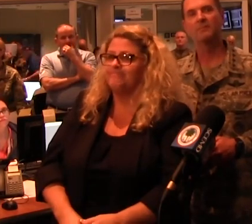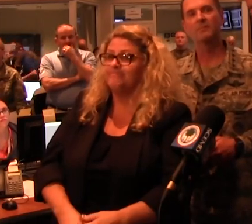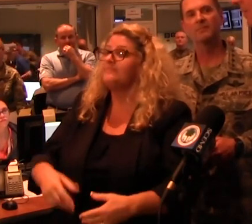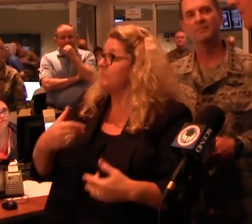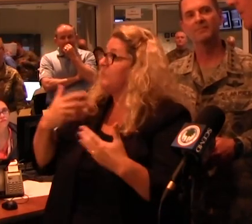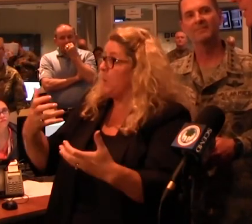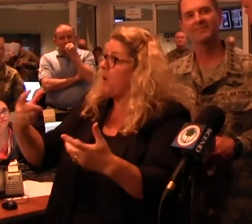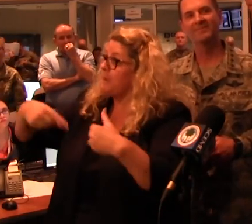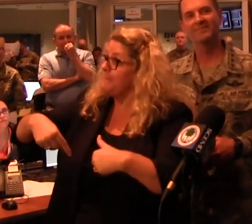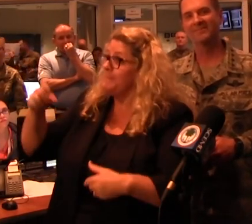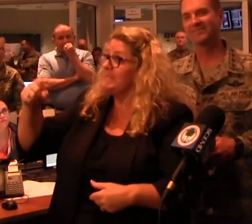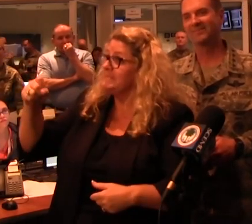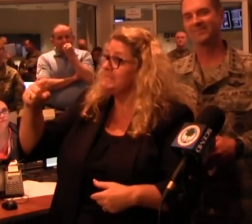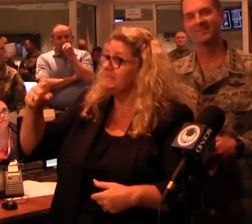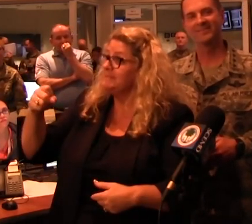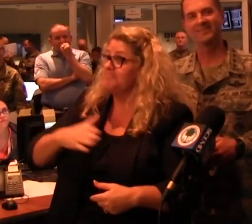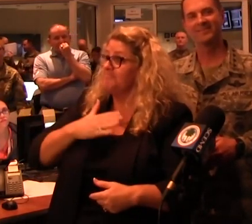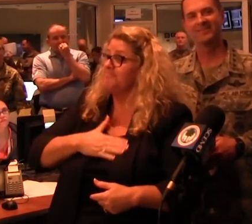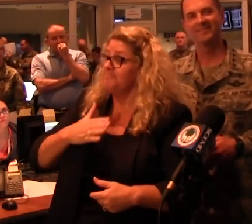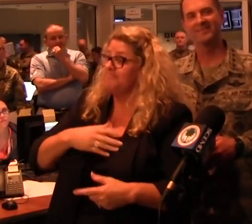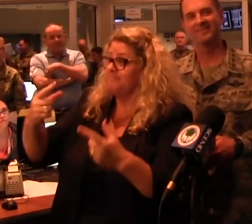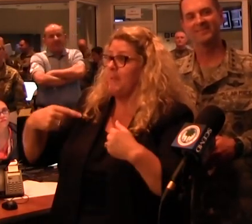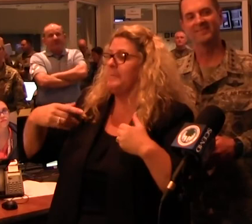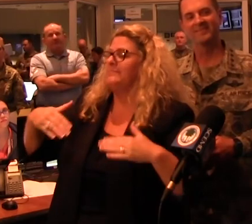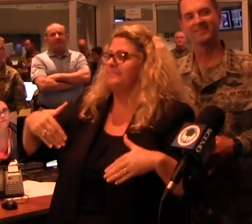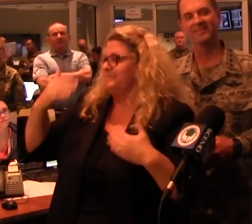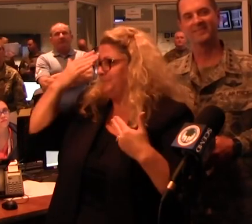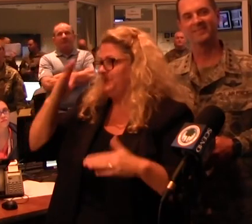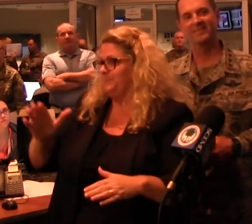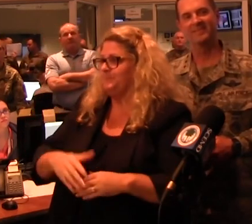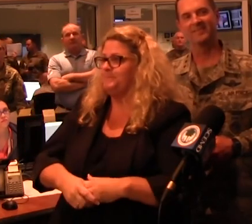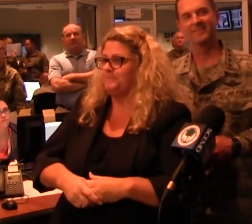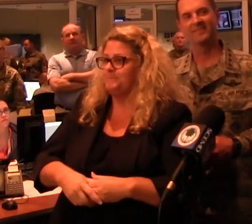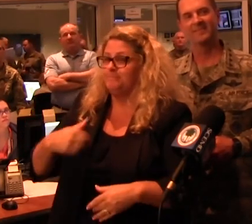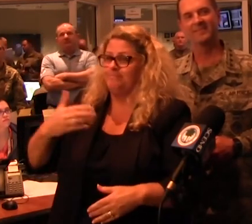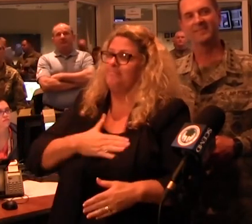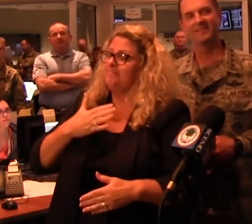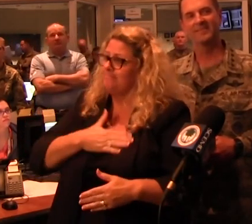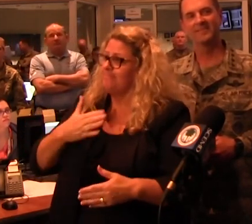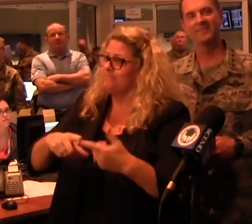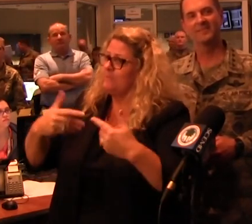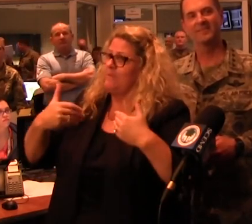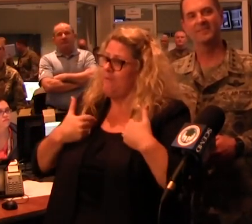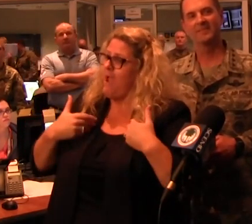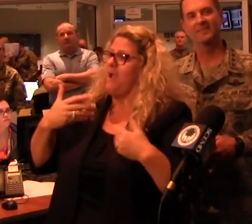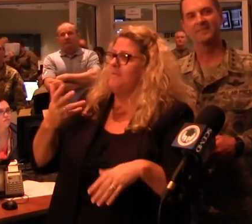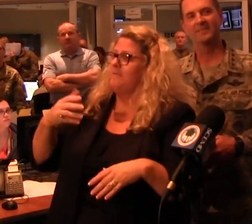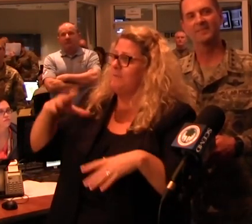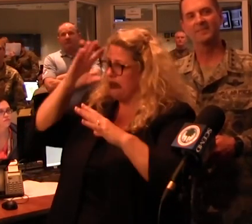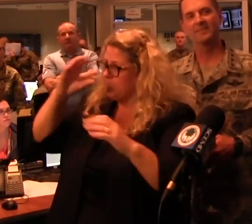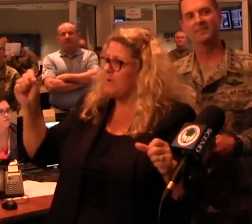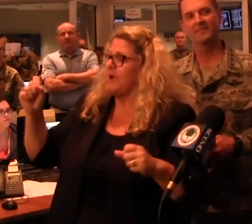We'd love to have them. We don't know. We are delighted to have had the attention and the communication with